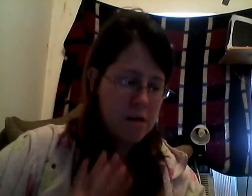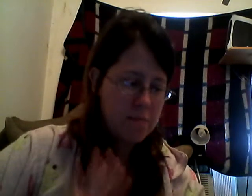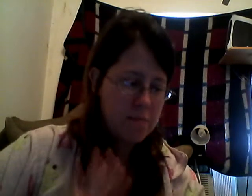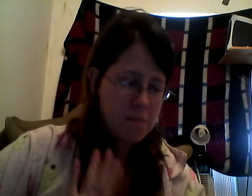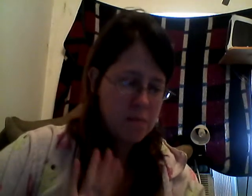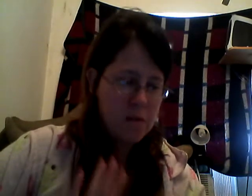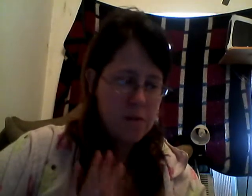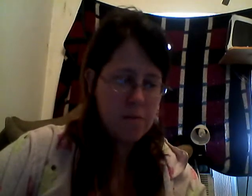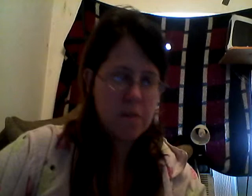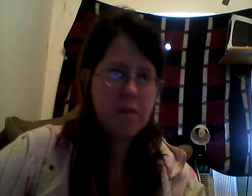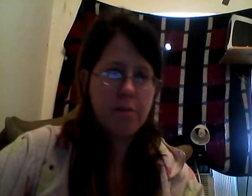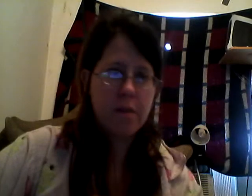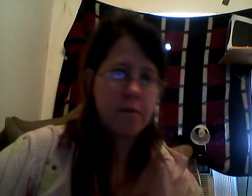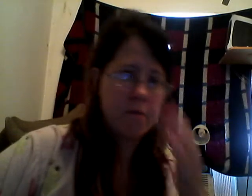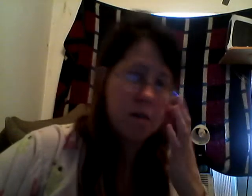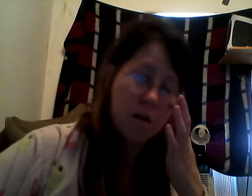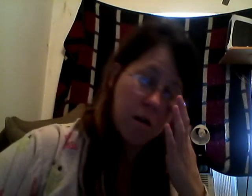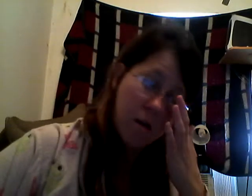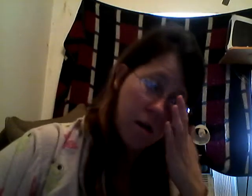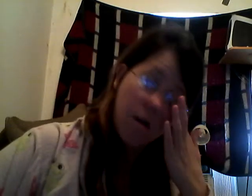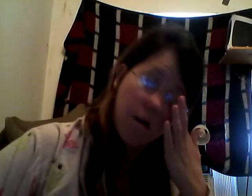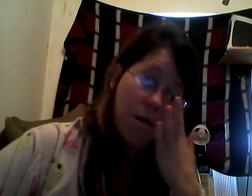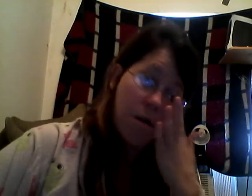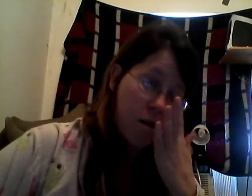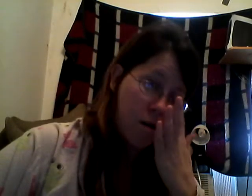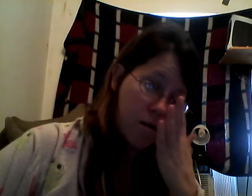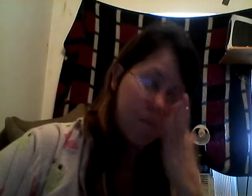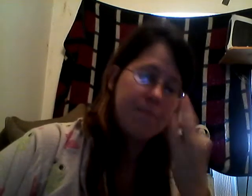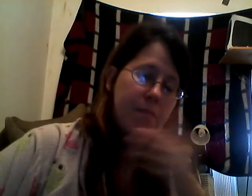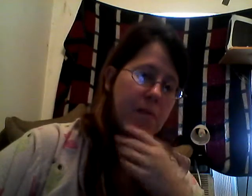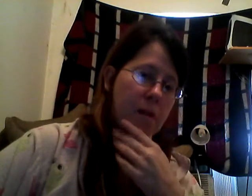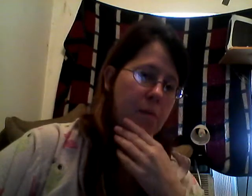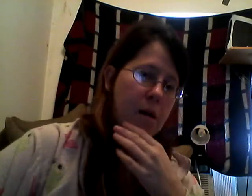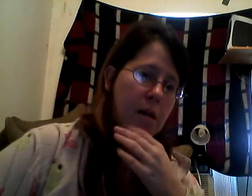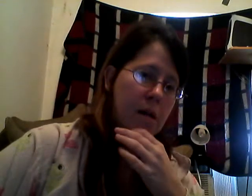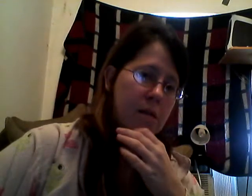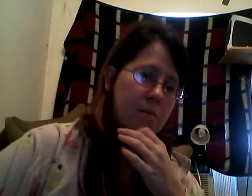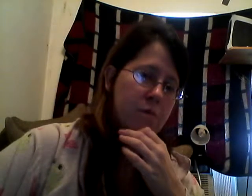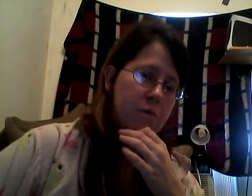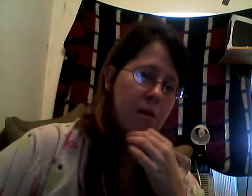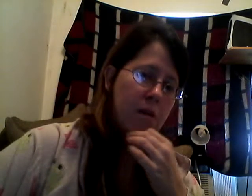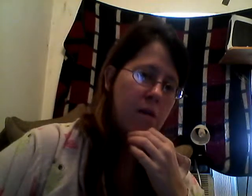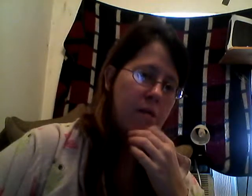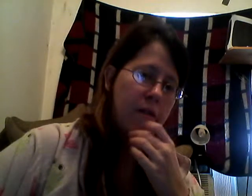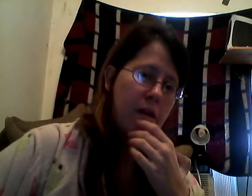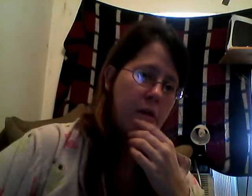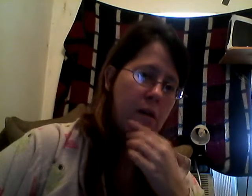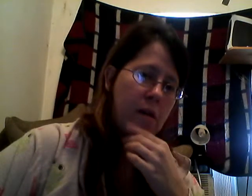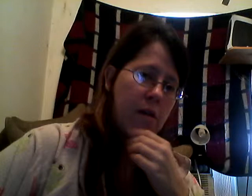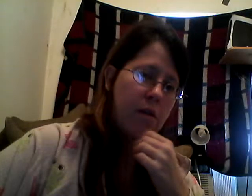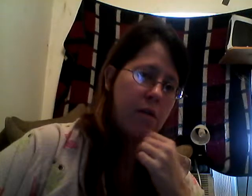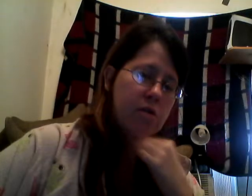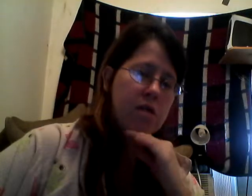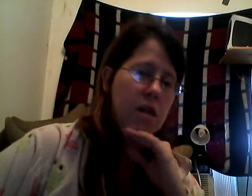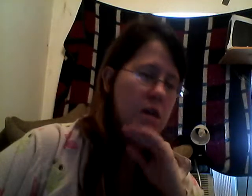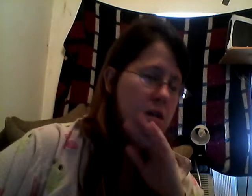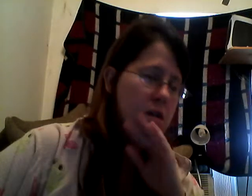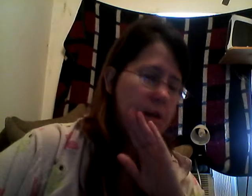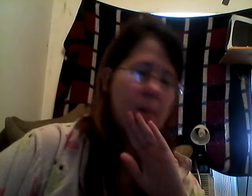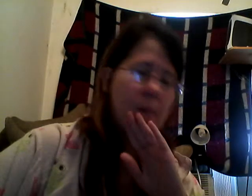you know, seven weeks from today. Uh, then I'll probably end up doing another video on the 13th of April,